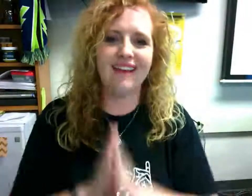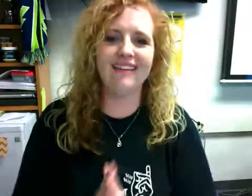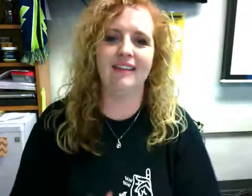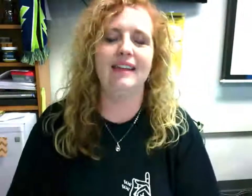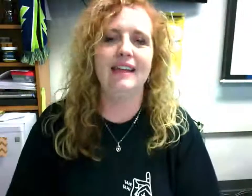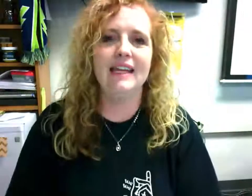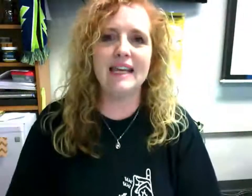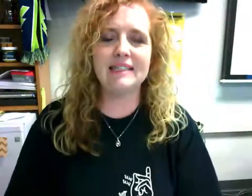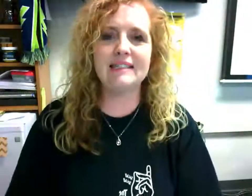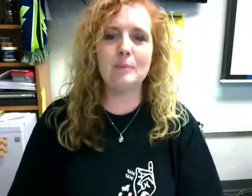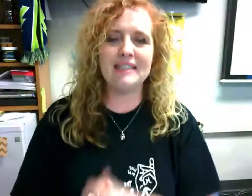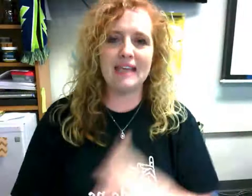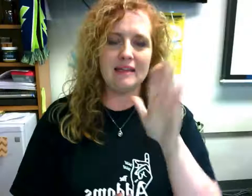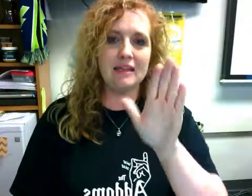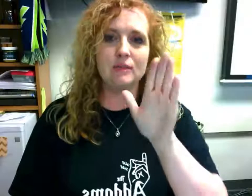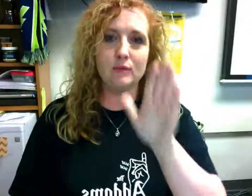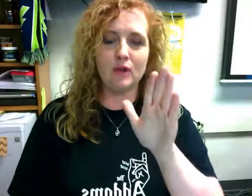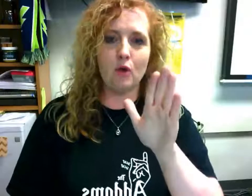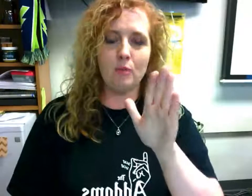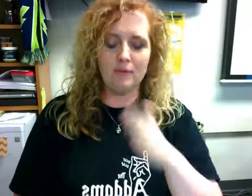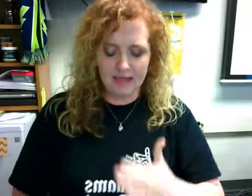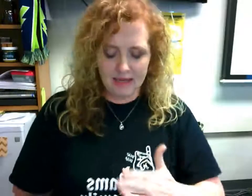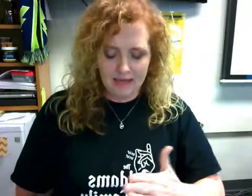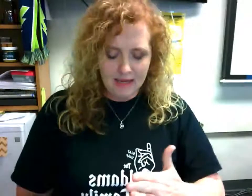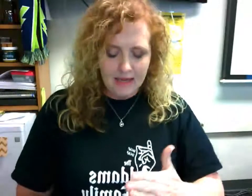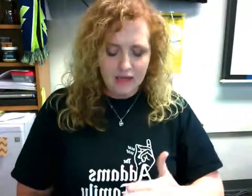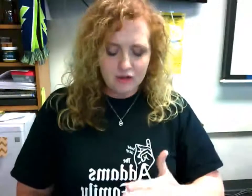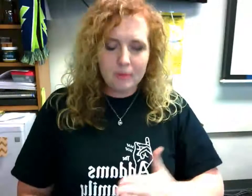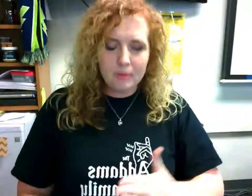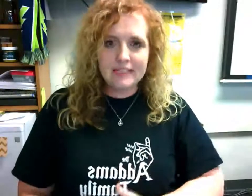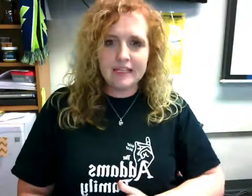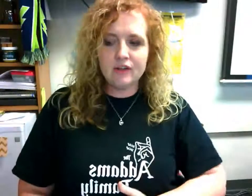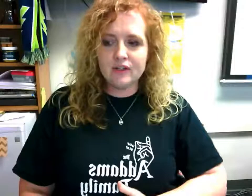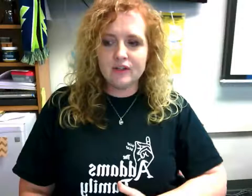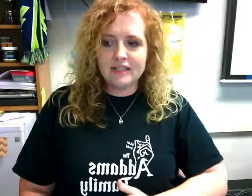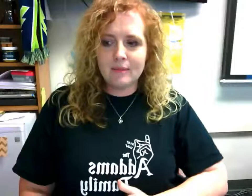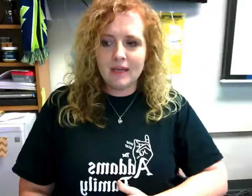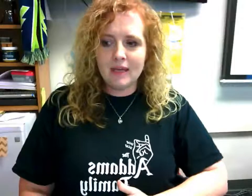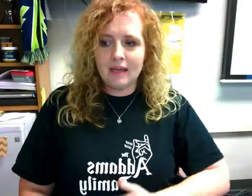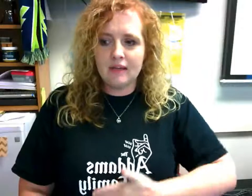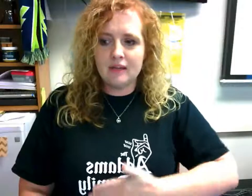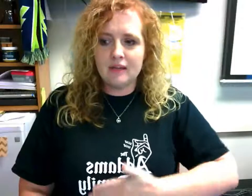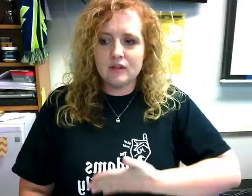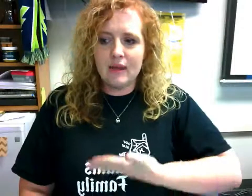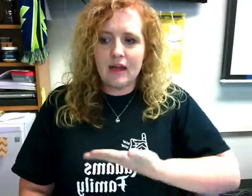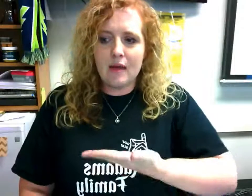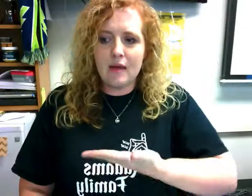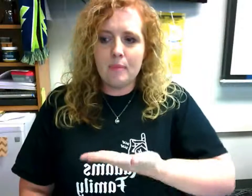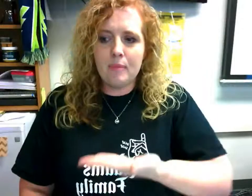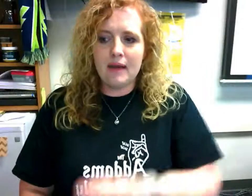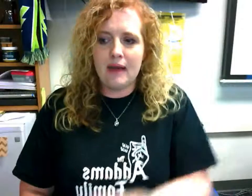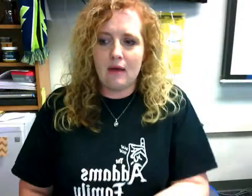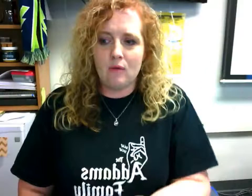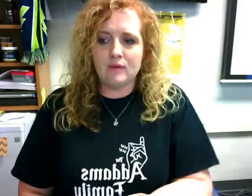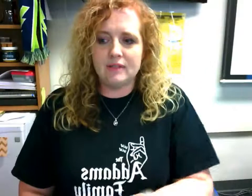frustrated I'm so frustrated or frustrated you can do it one-handed or this is a lot of frustrations okay